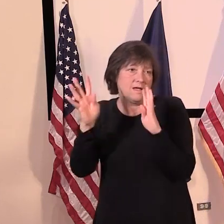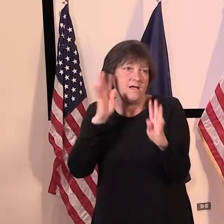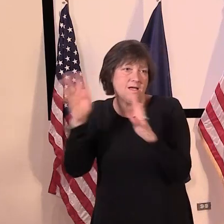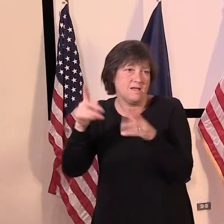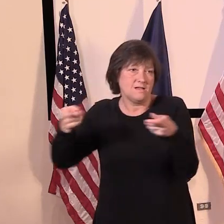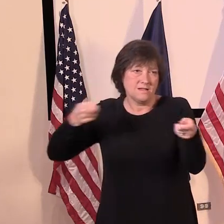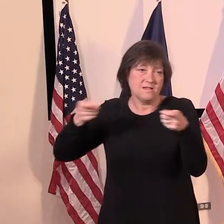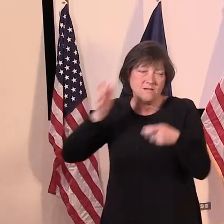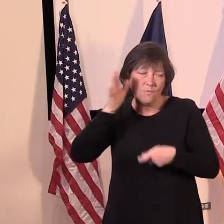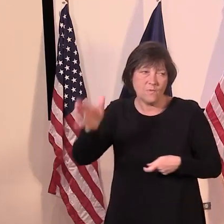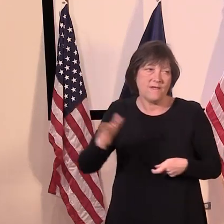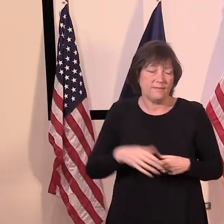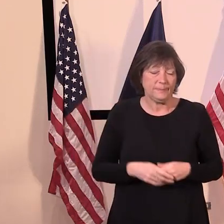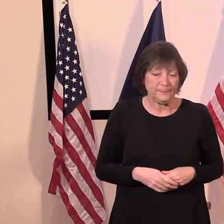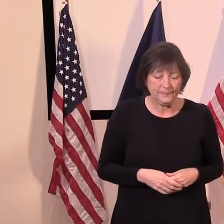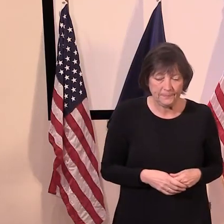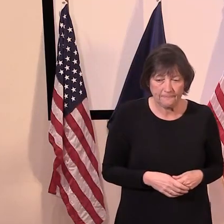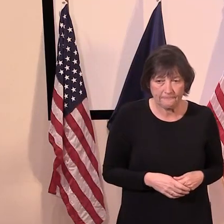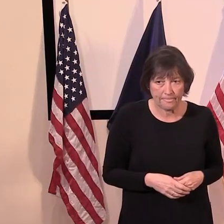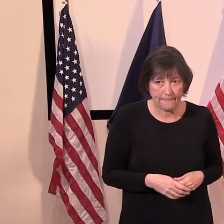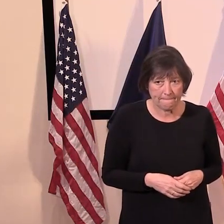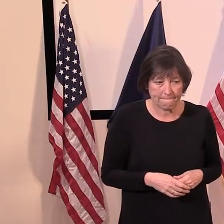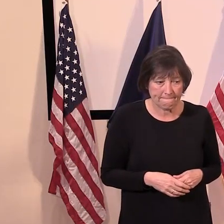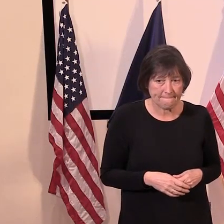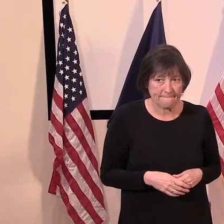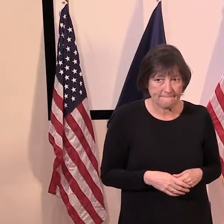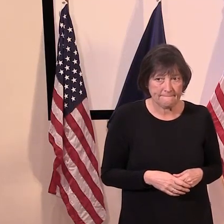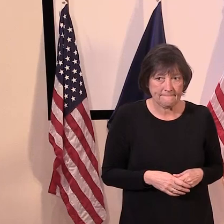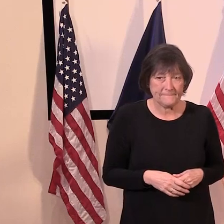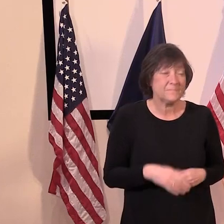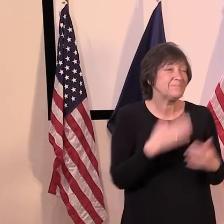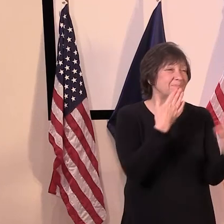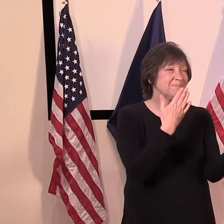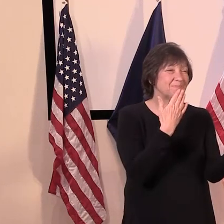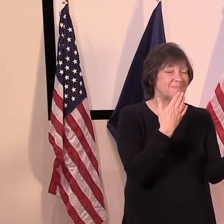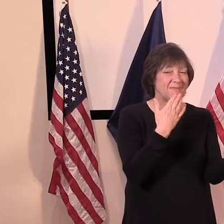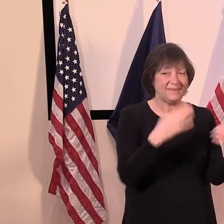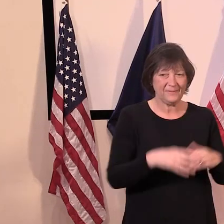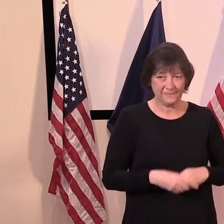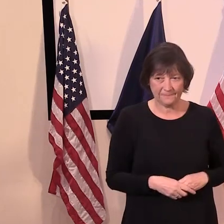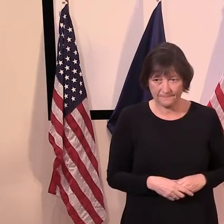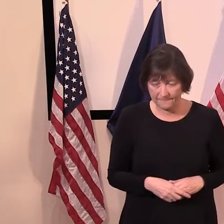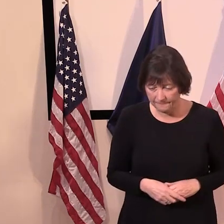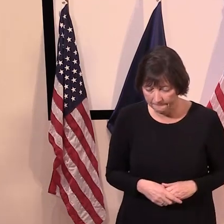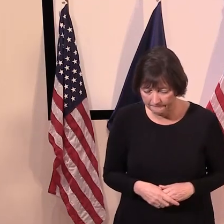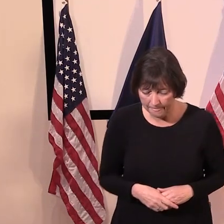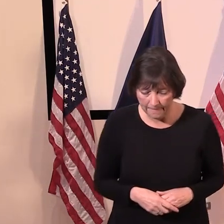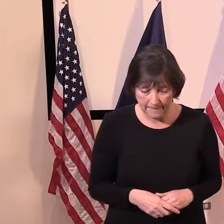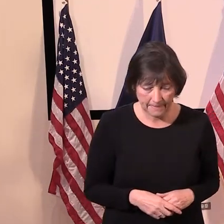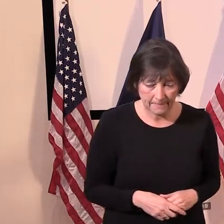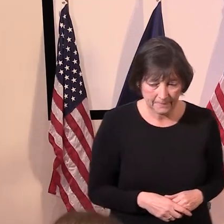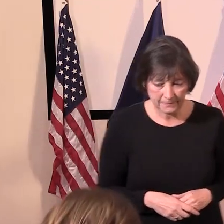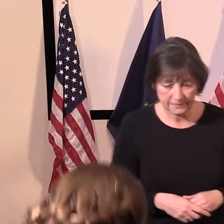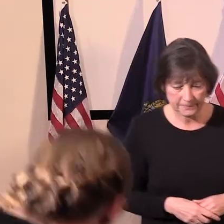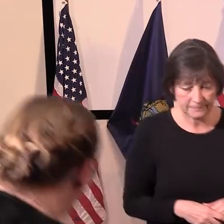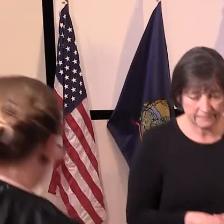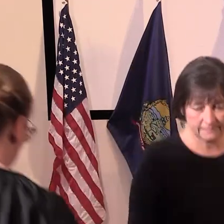as, as soon as that information is available. Okay. Thank you so much. Yes, ma'am.